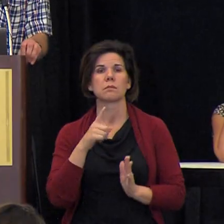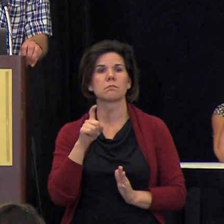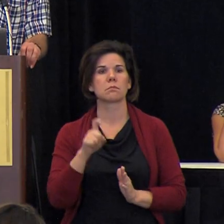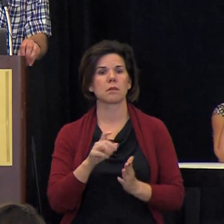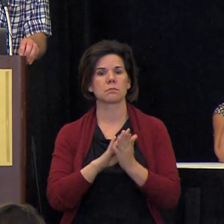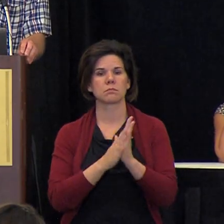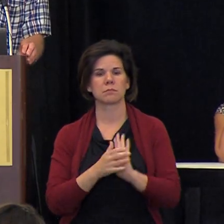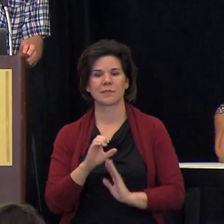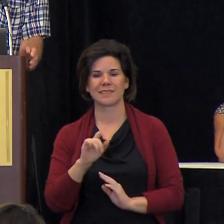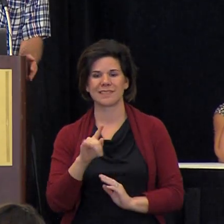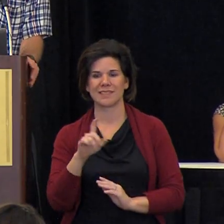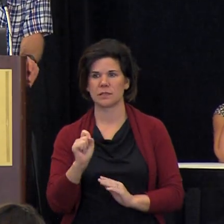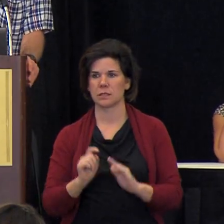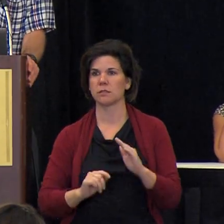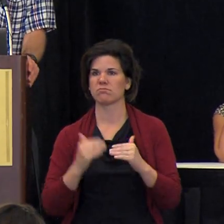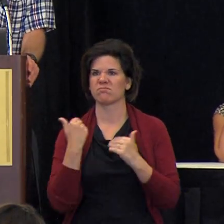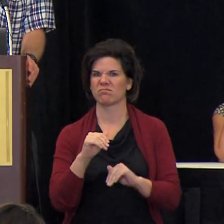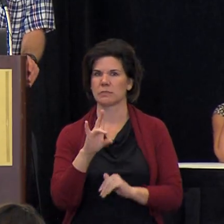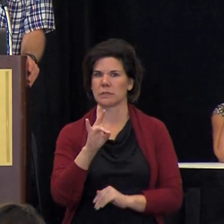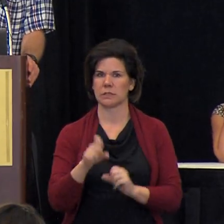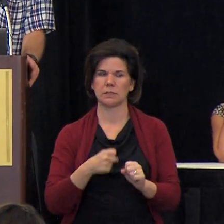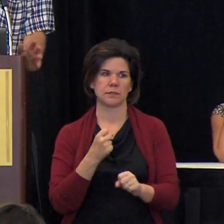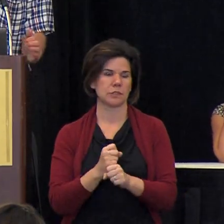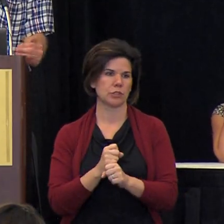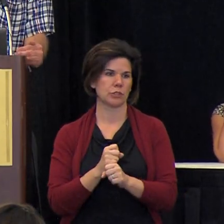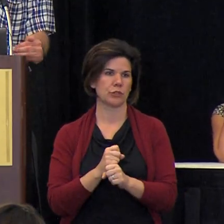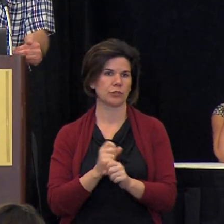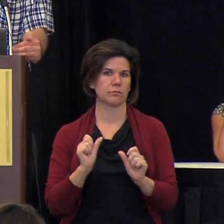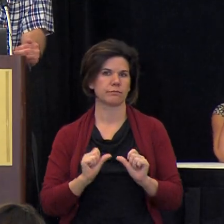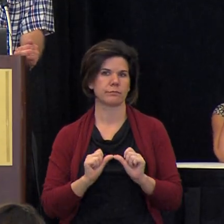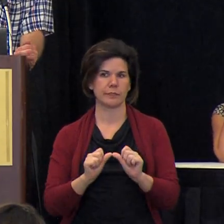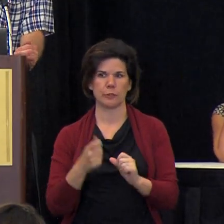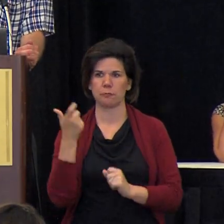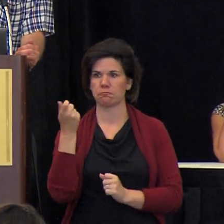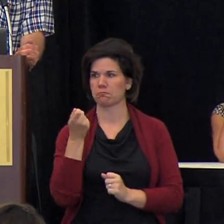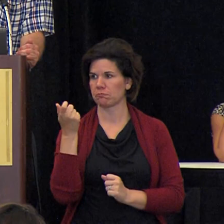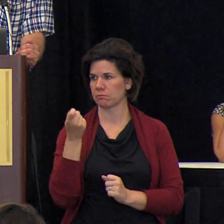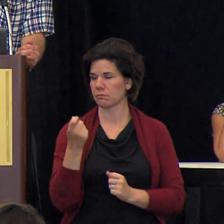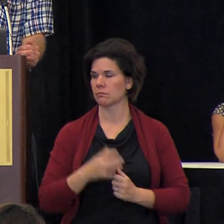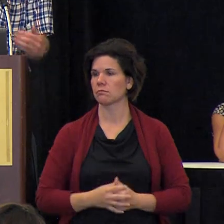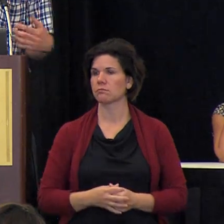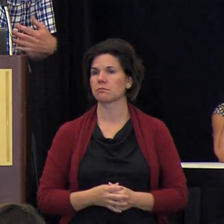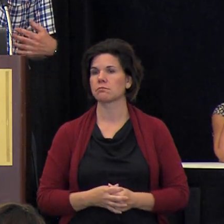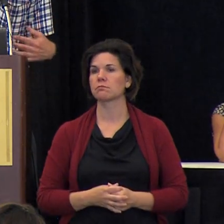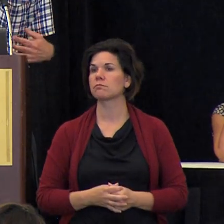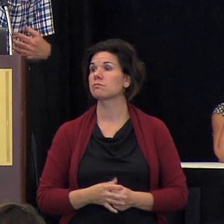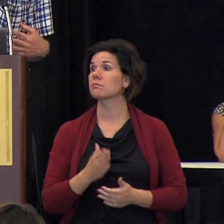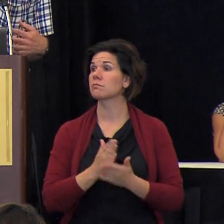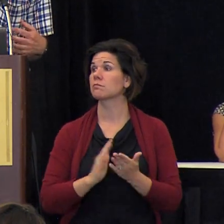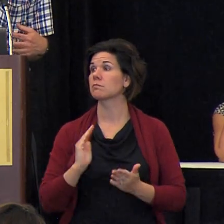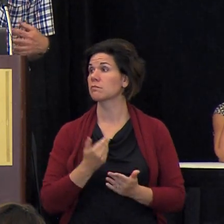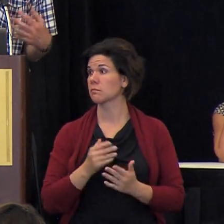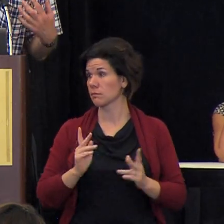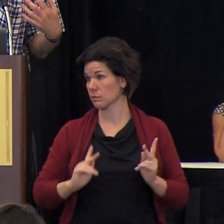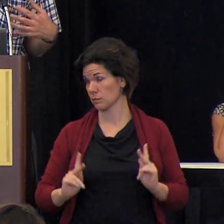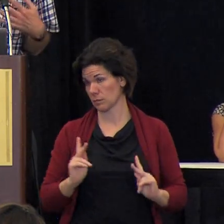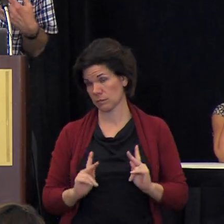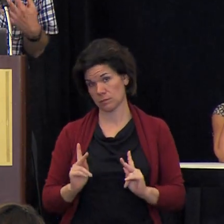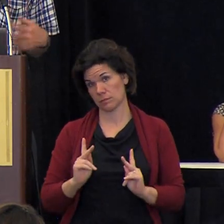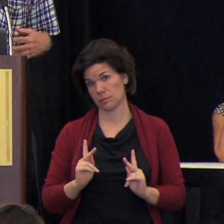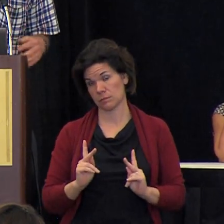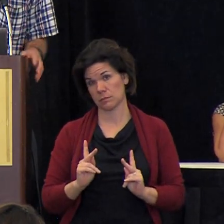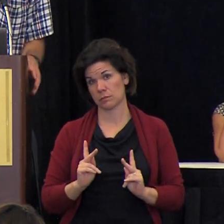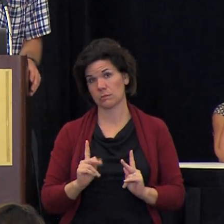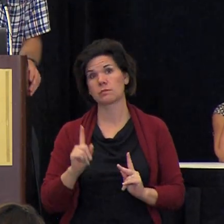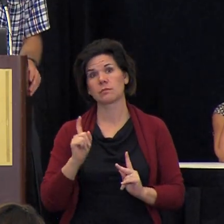become a citizen within seven years in order to continue to receive those checks so some of our people if they don't you have to